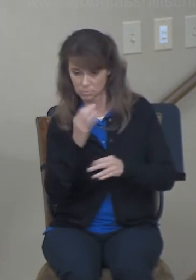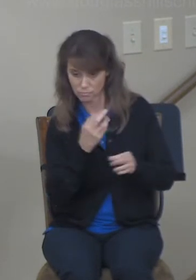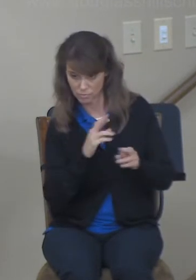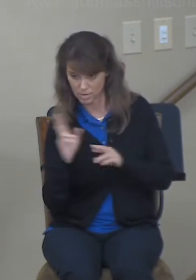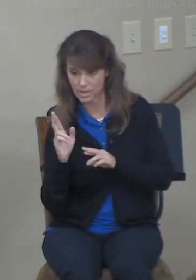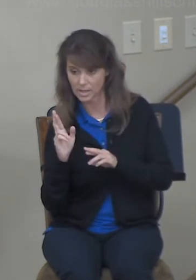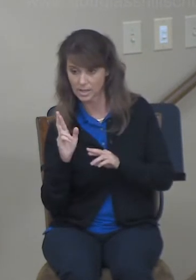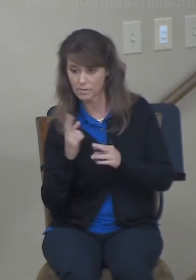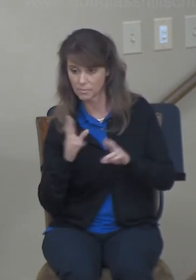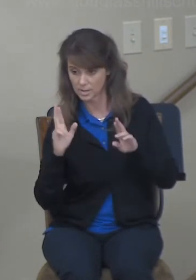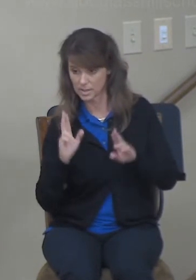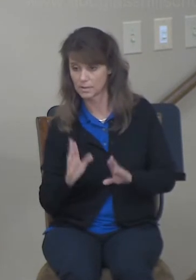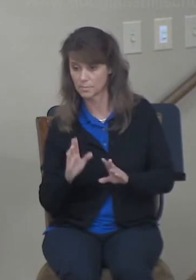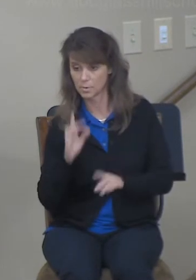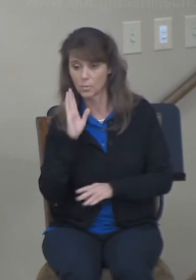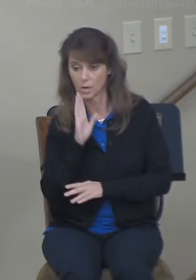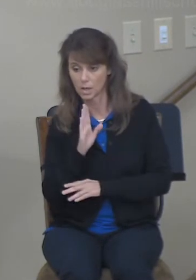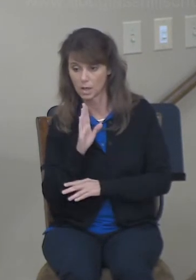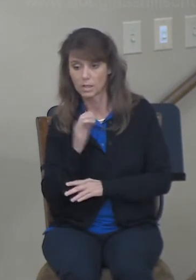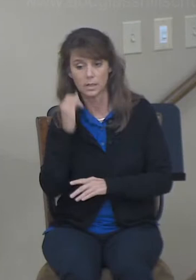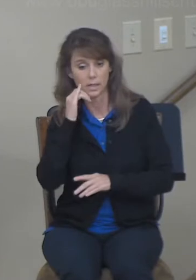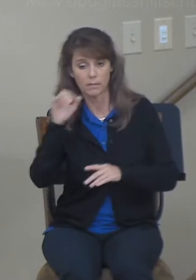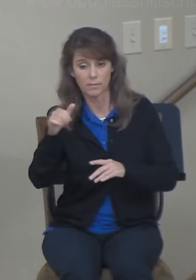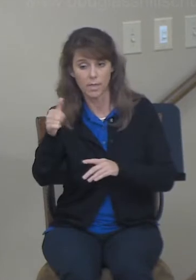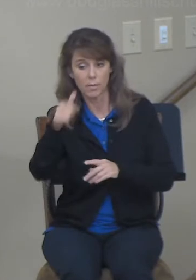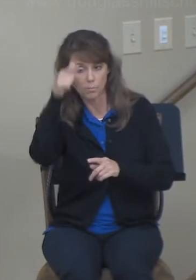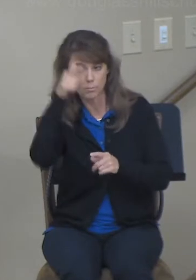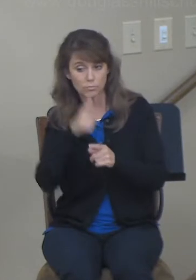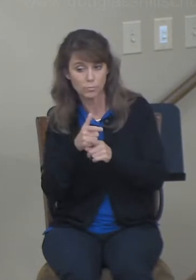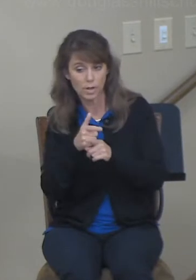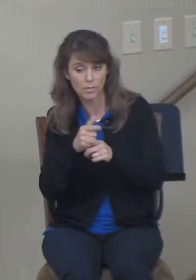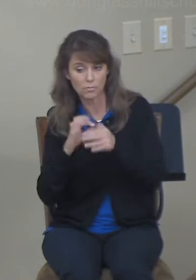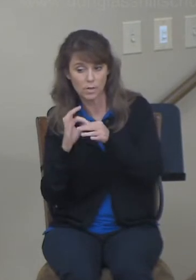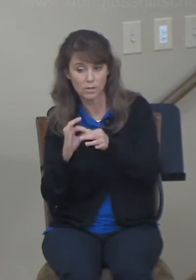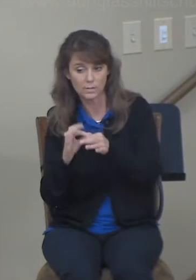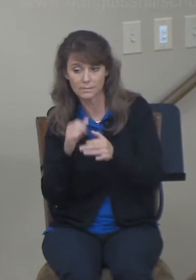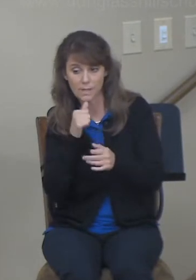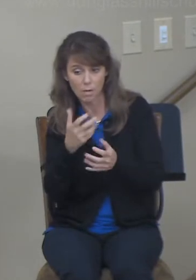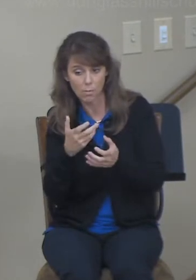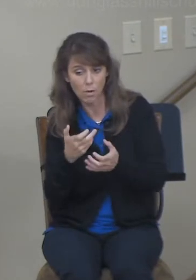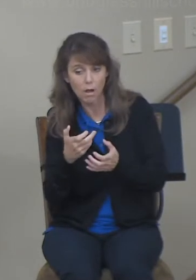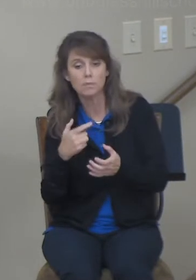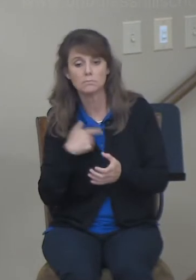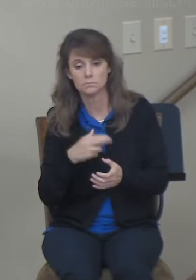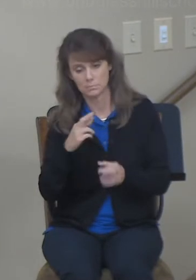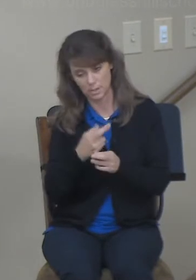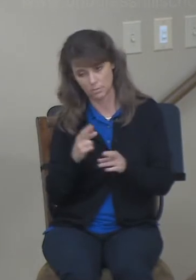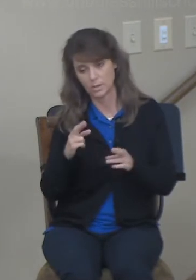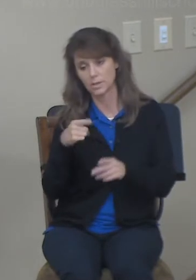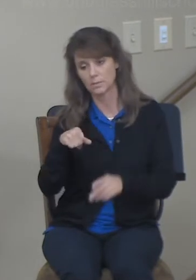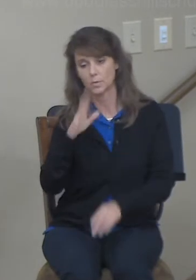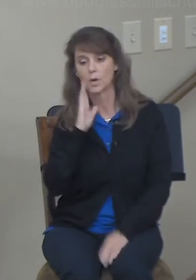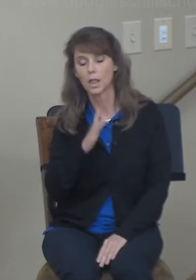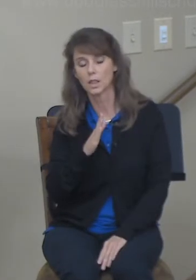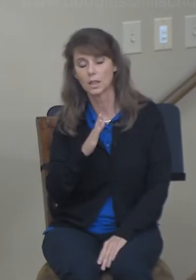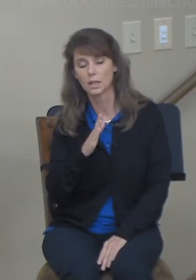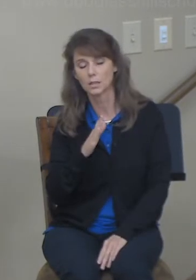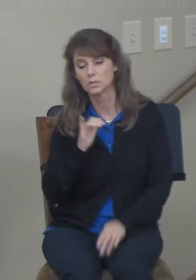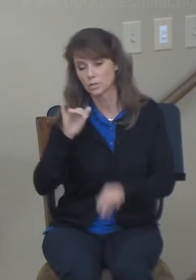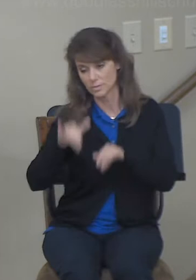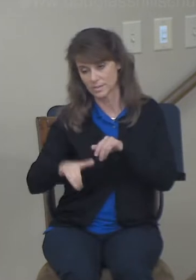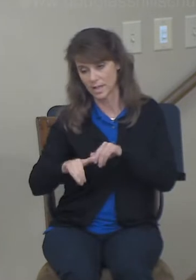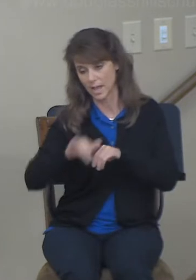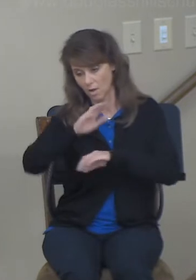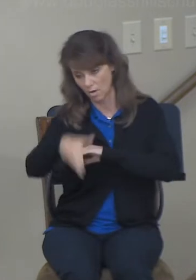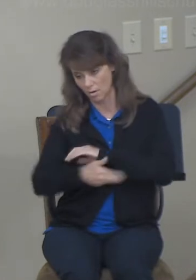to redeem you, then I will redeem you as the Lord lives lie down until morning. So Ruth